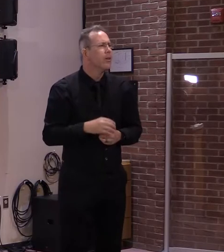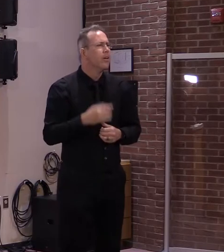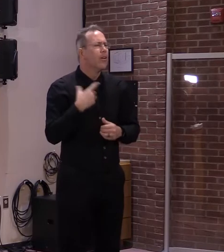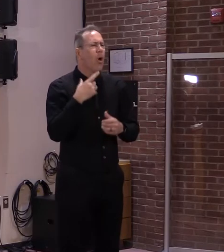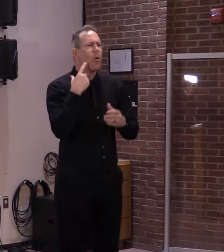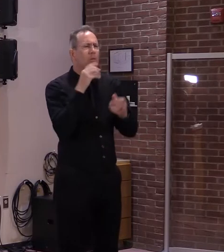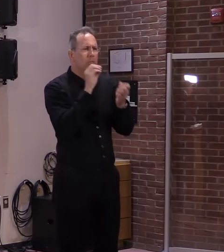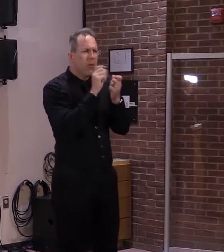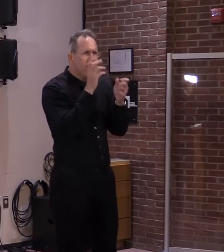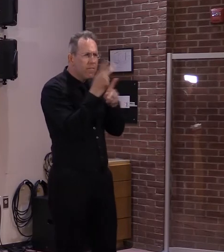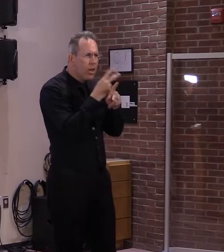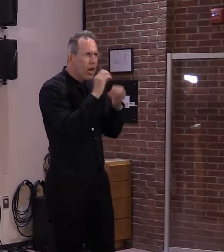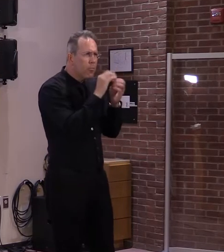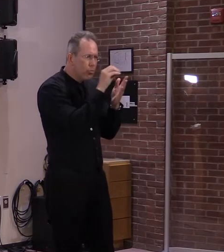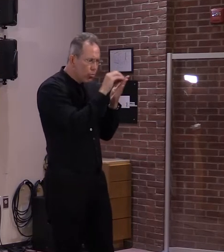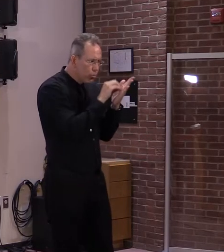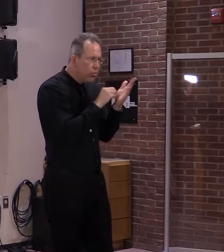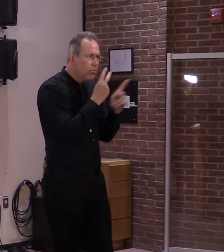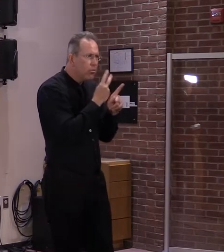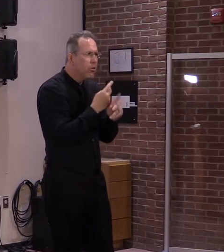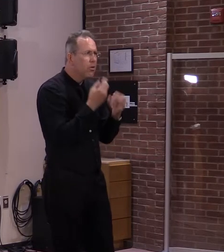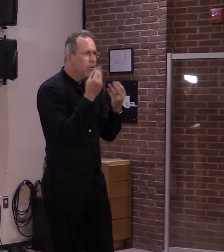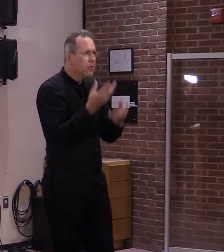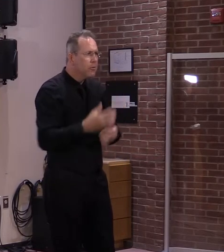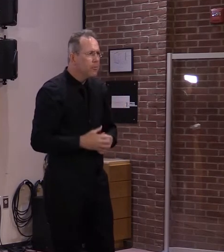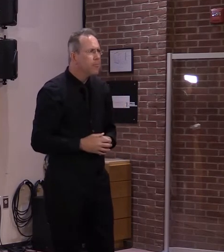what what the need is.